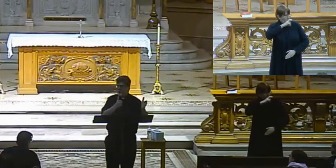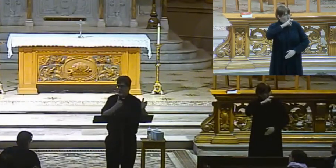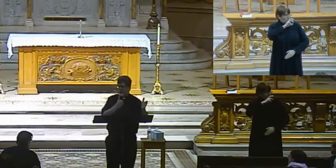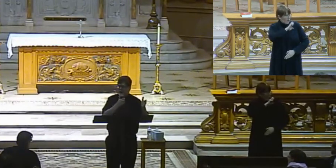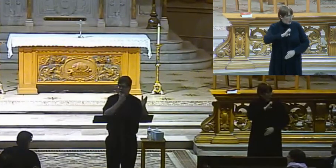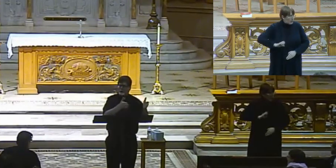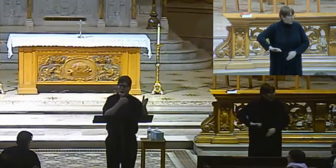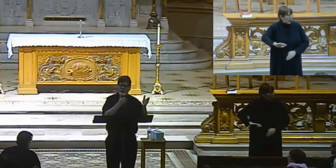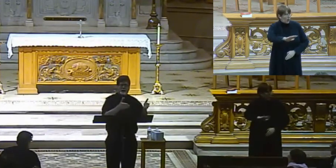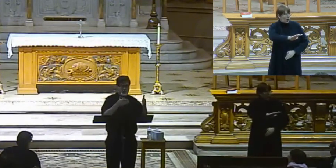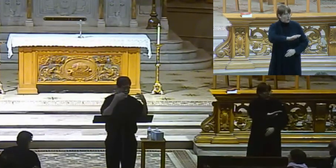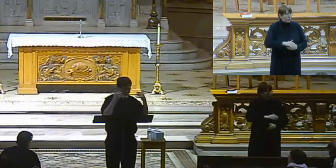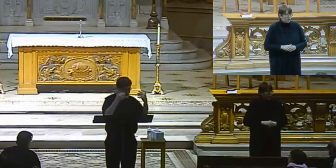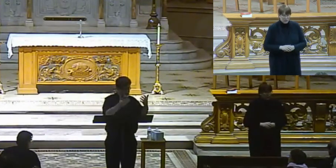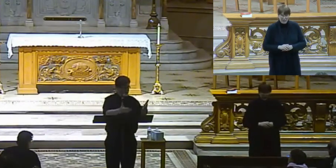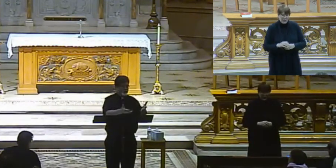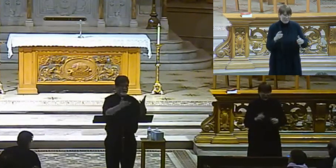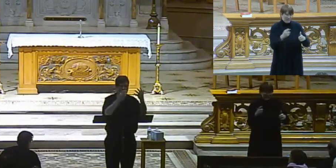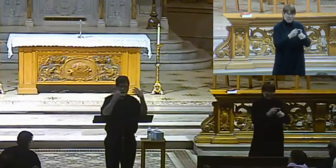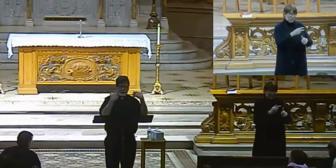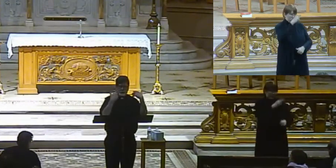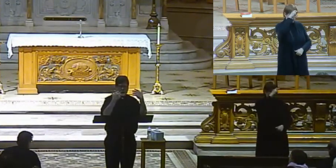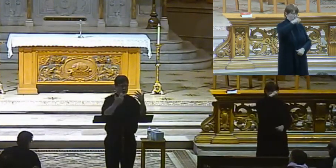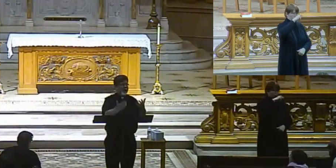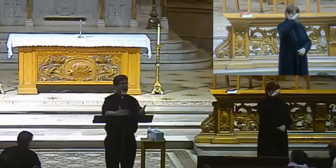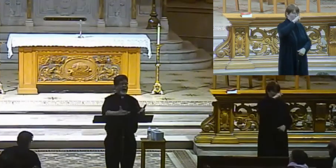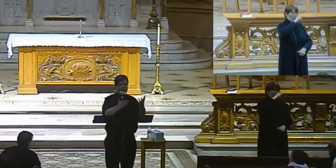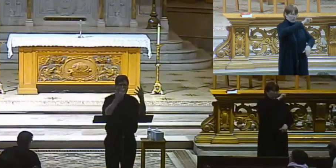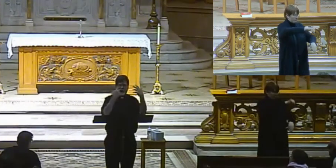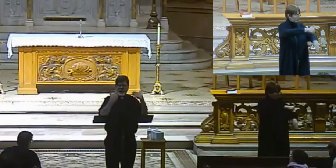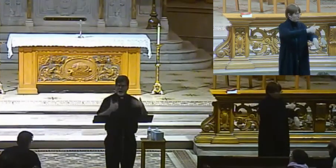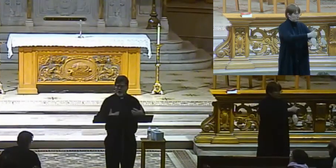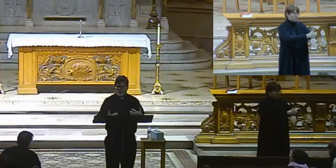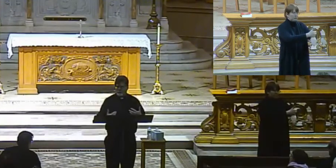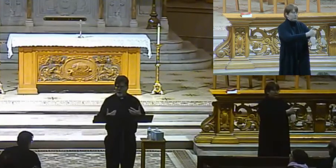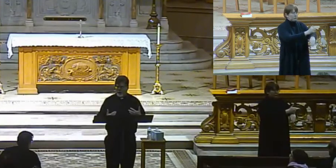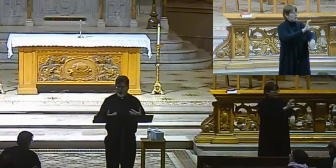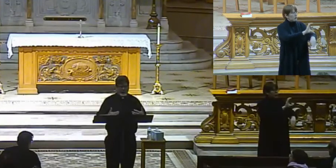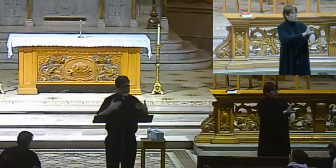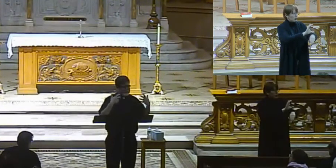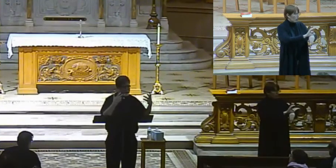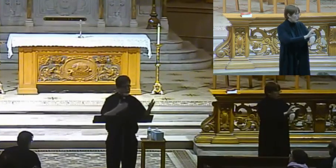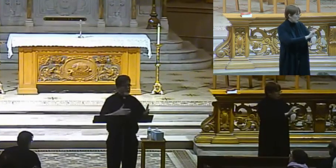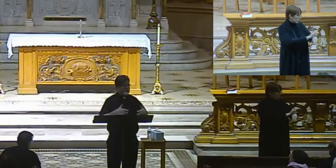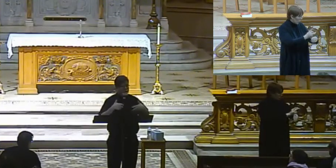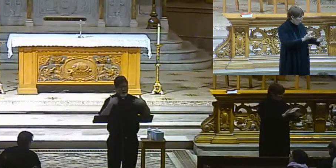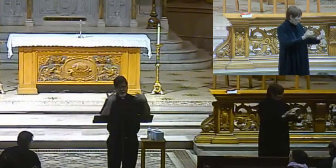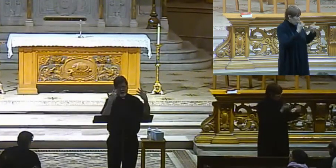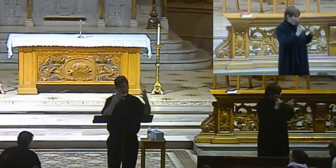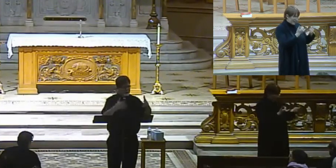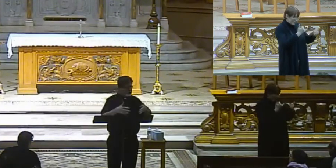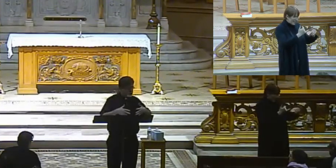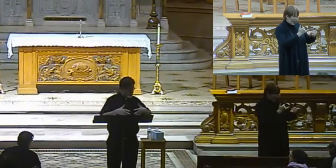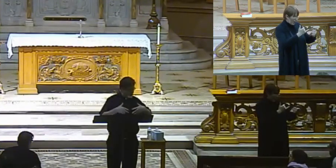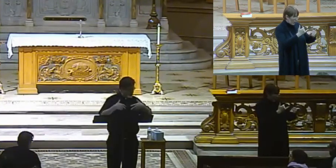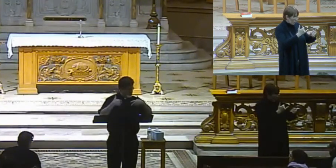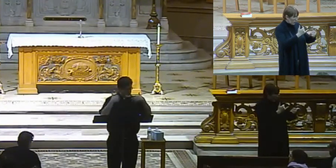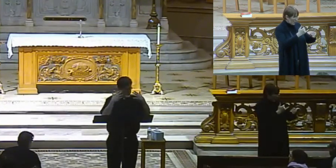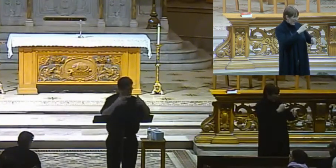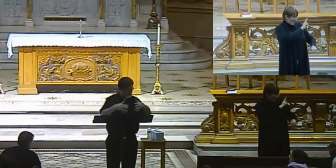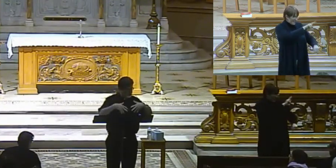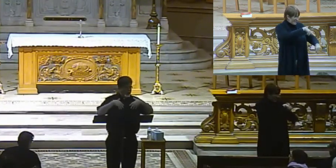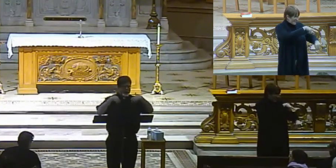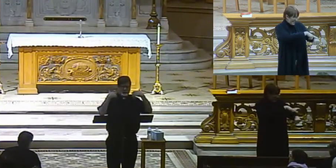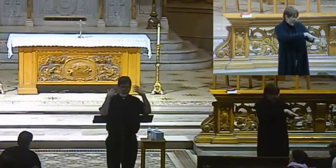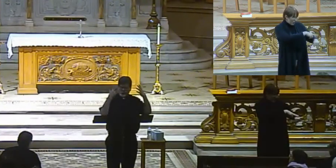in Rome, and that's where he established, that's where he brought the church, out of the catacombs, and he built the churches there, like